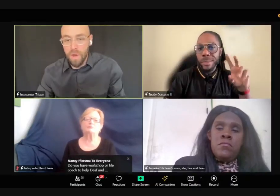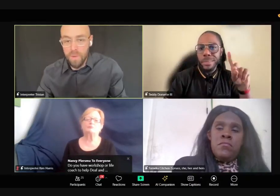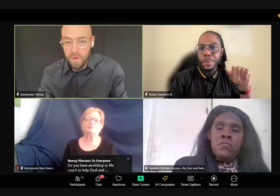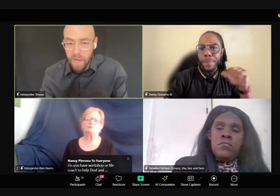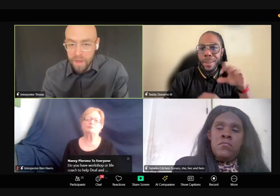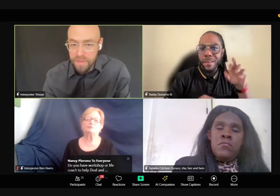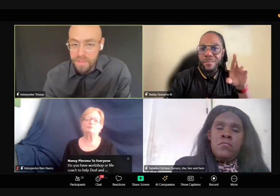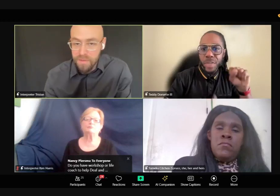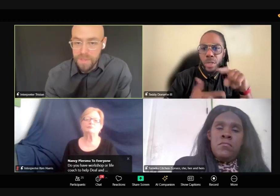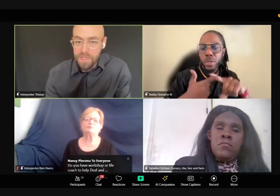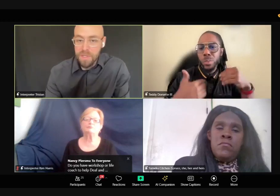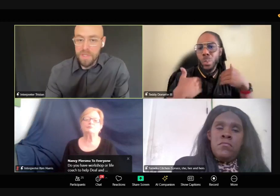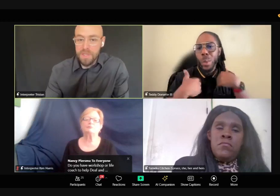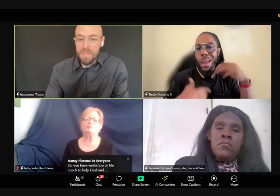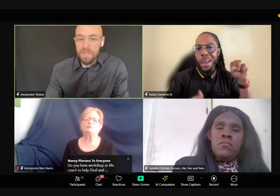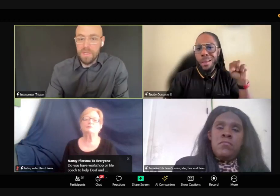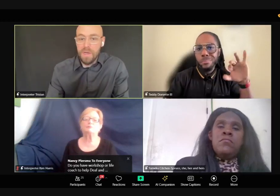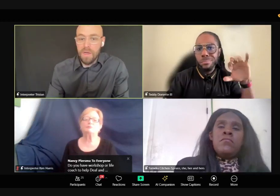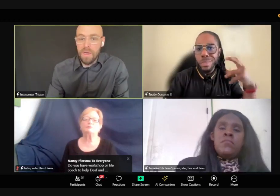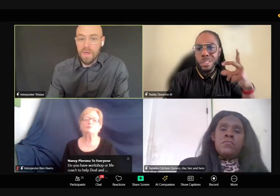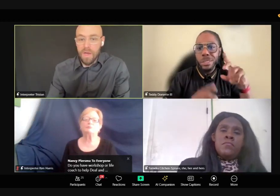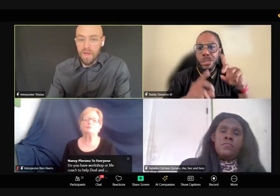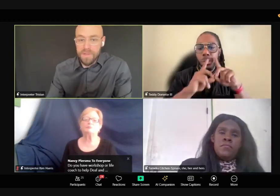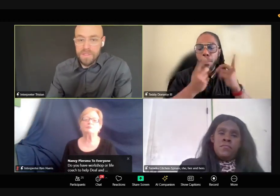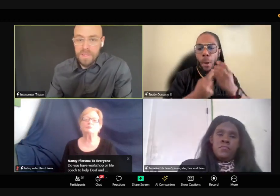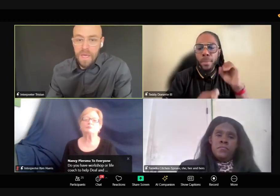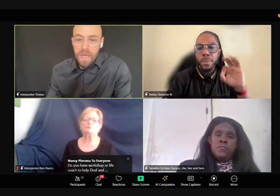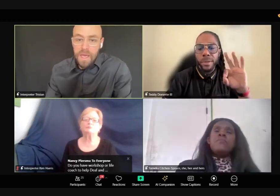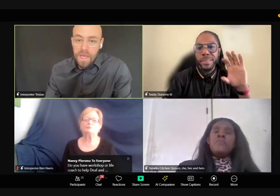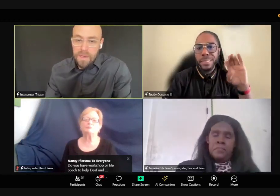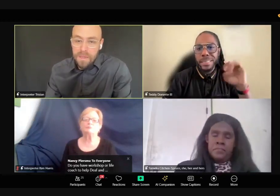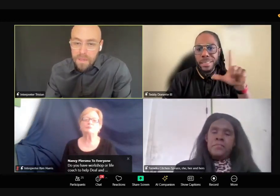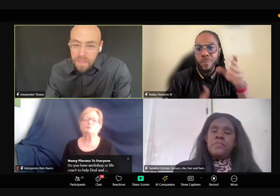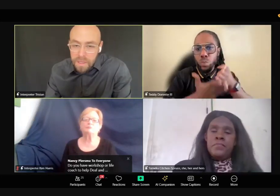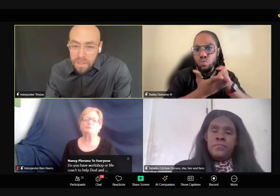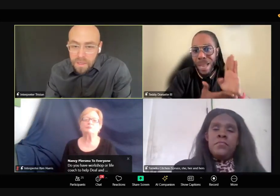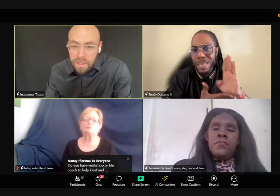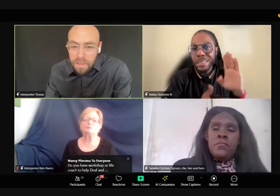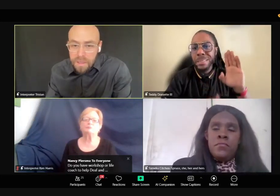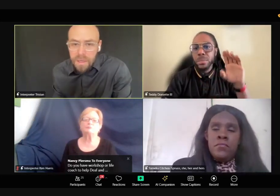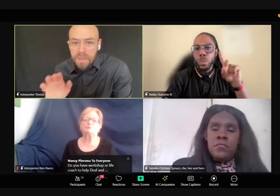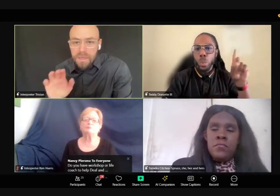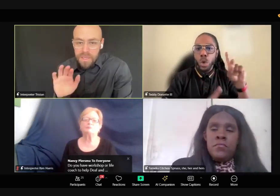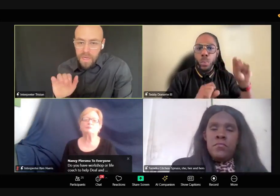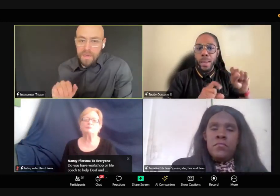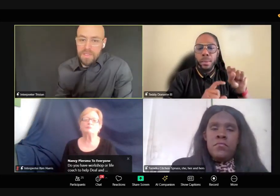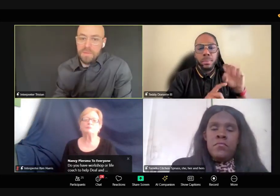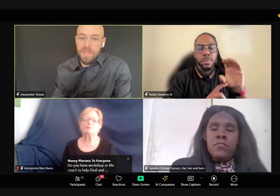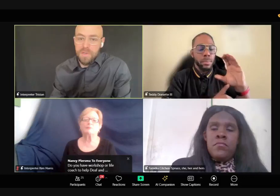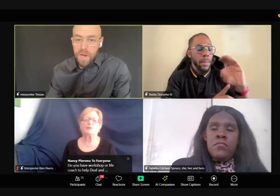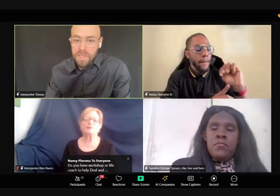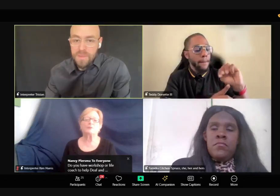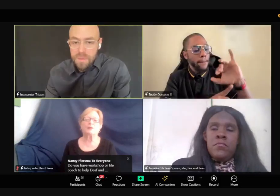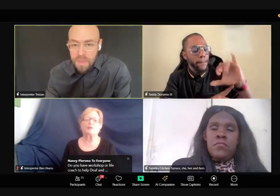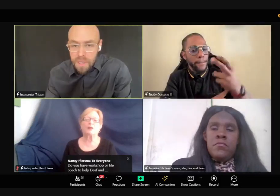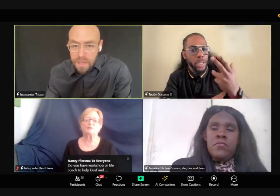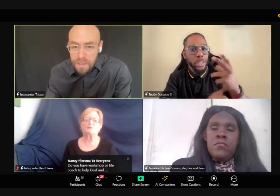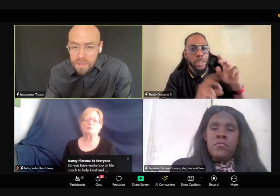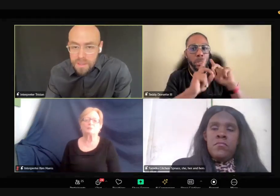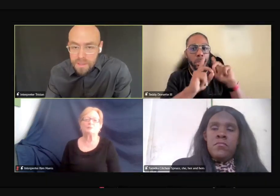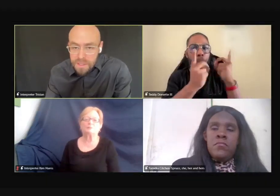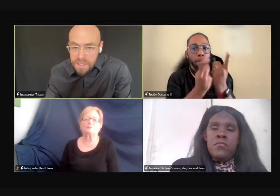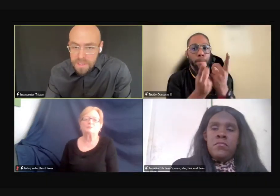we do have one office of disability, uh, office, and the, uh, disability rights,